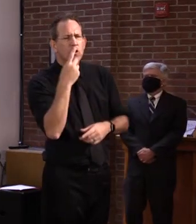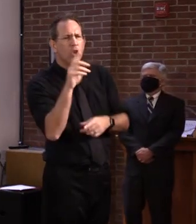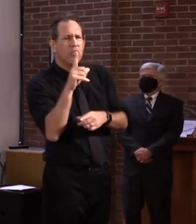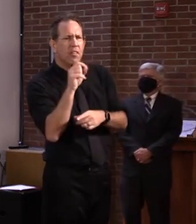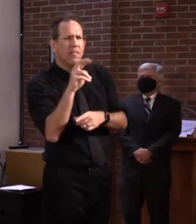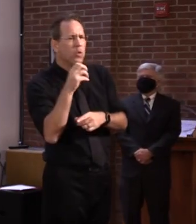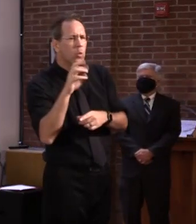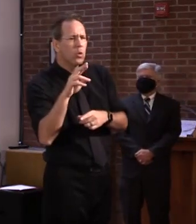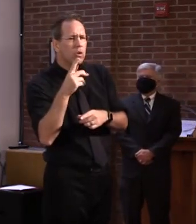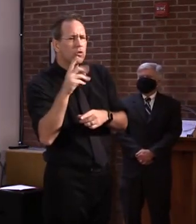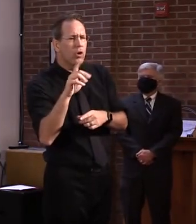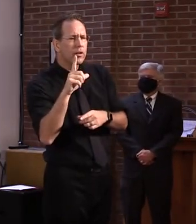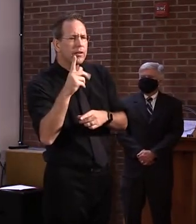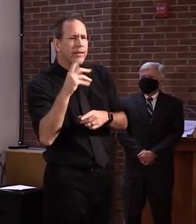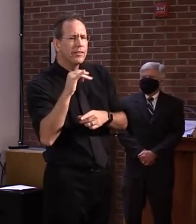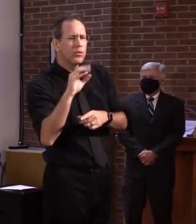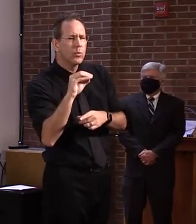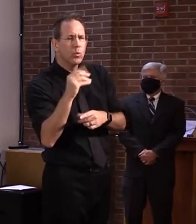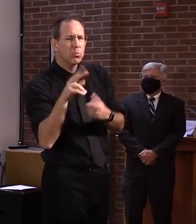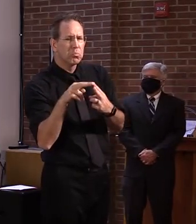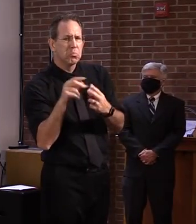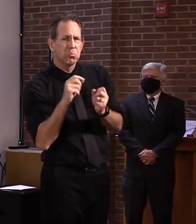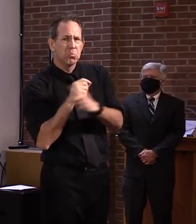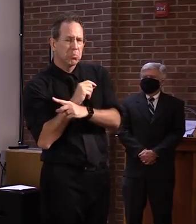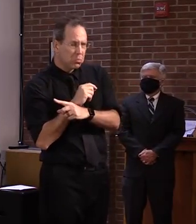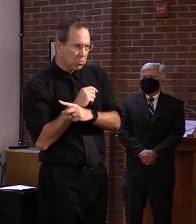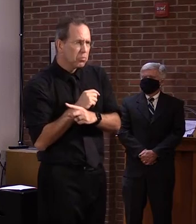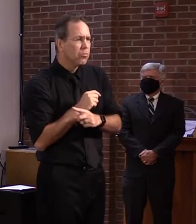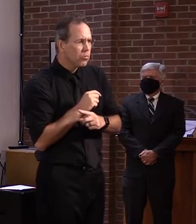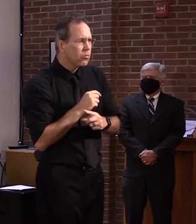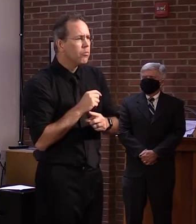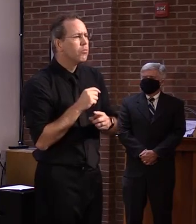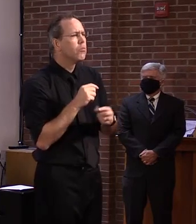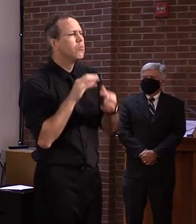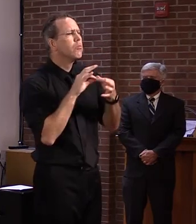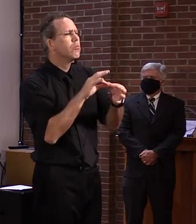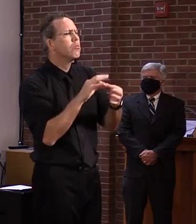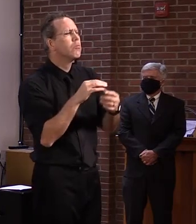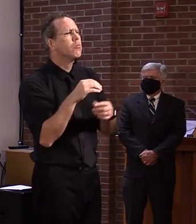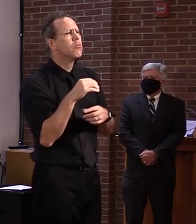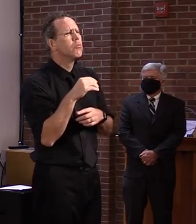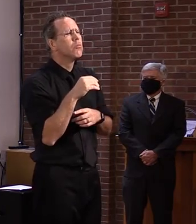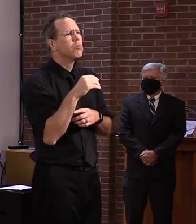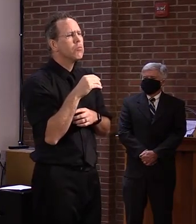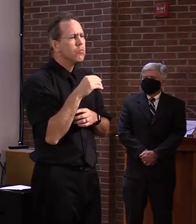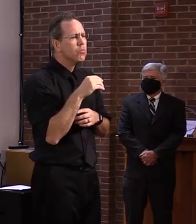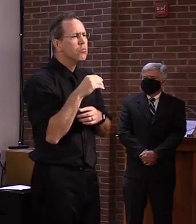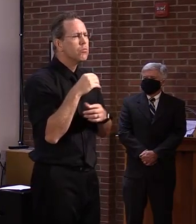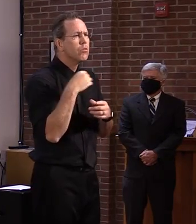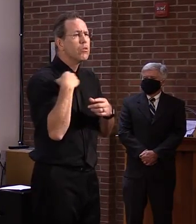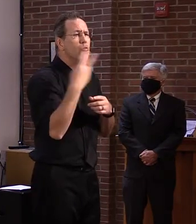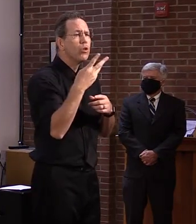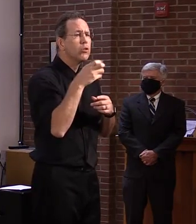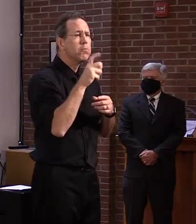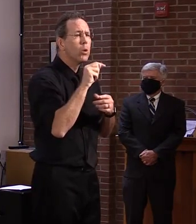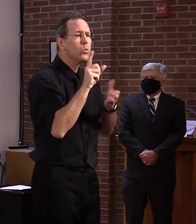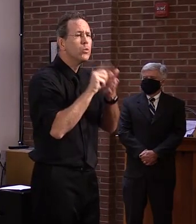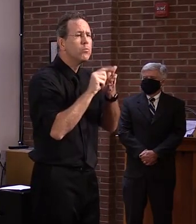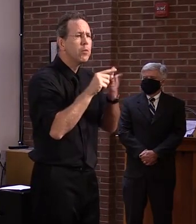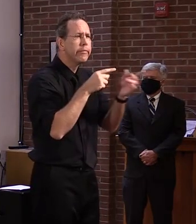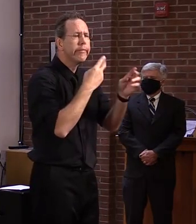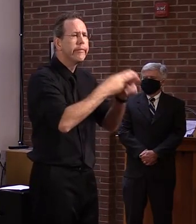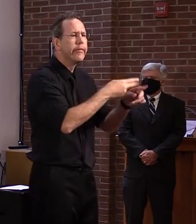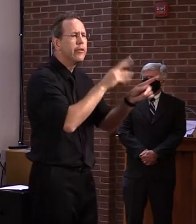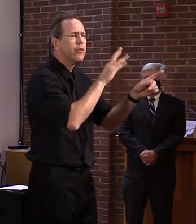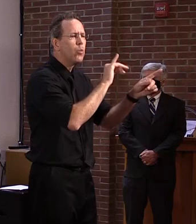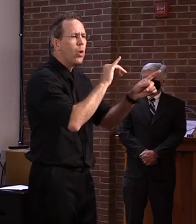mentioned the Washington Post article about daycares reopening in Rhode Island and mentioned that their numbers were